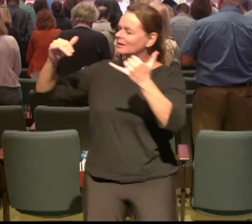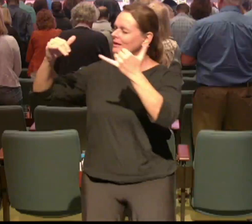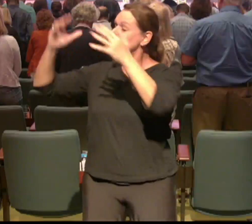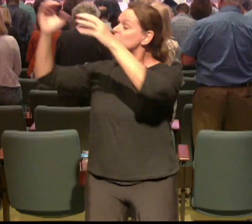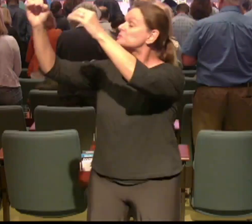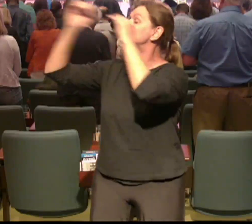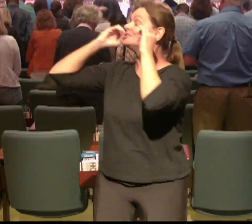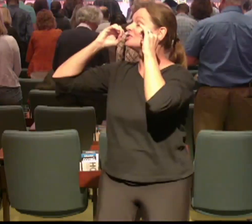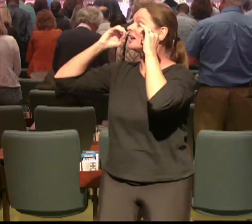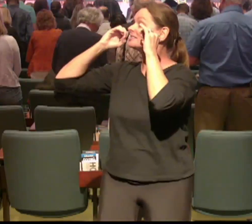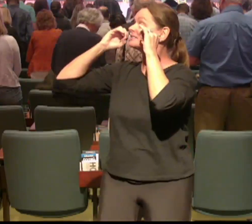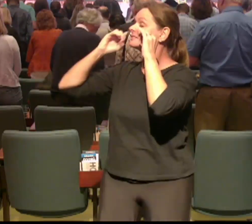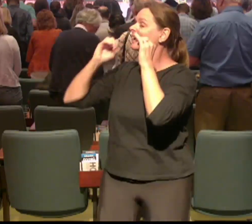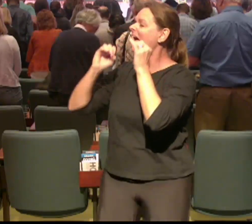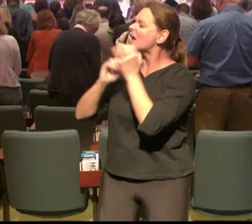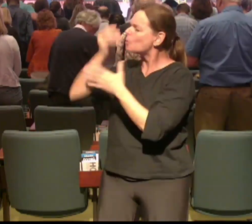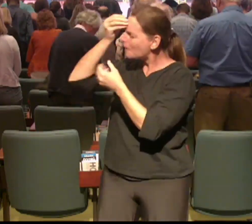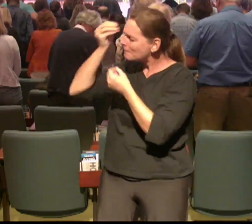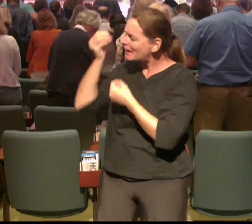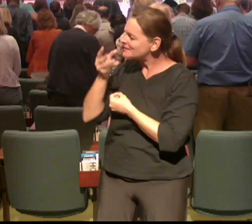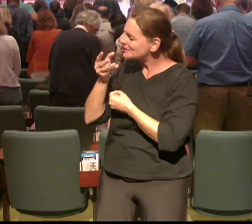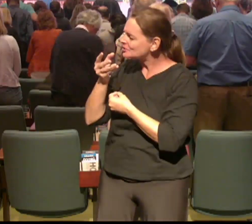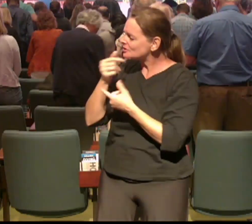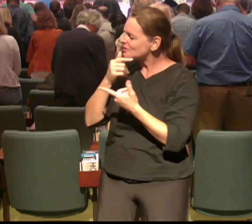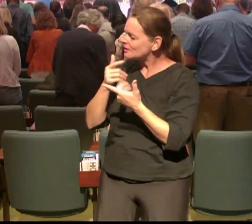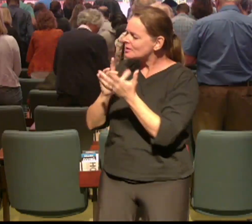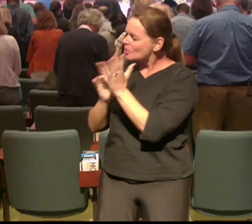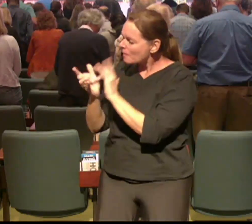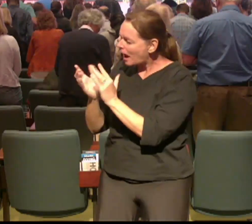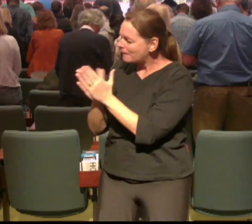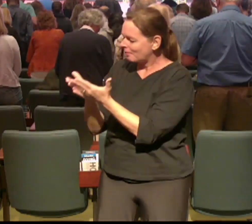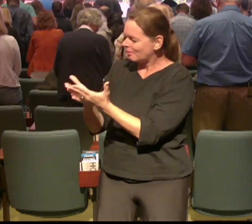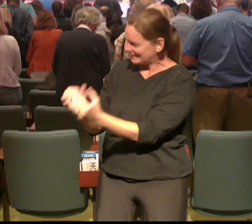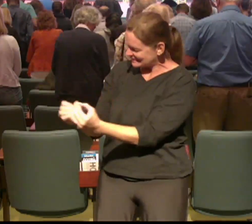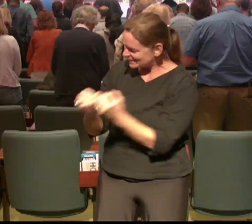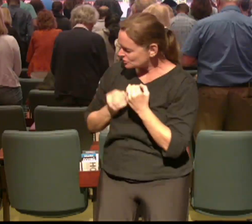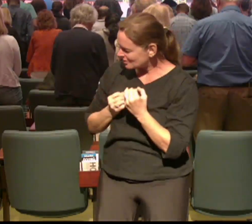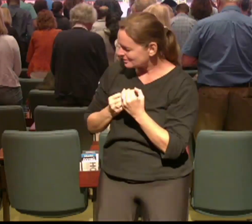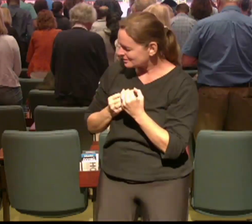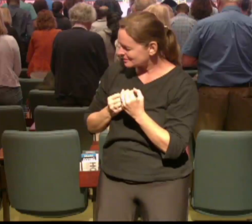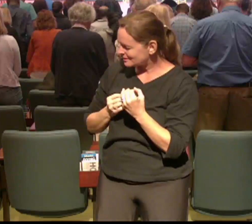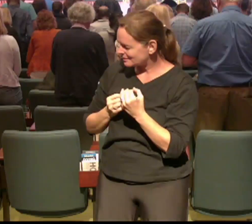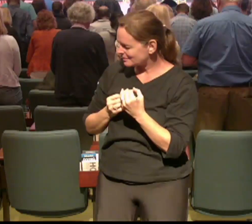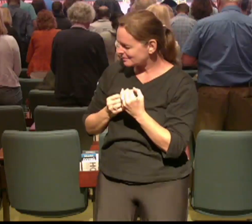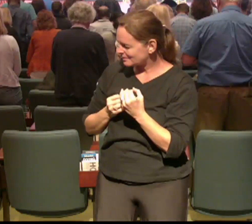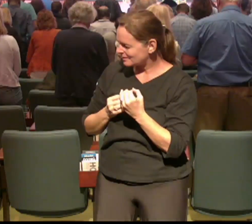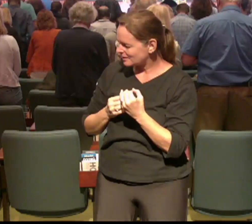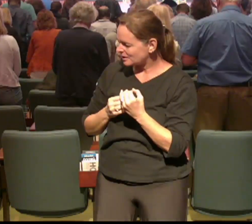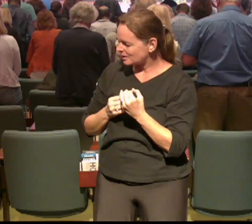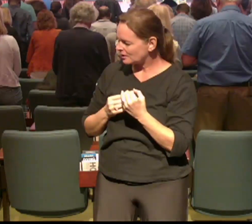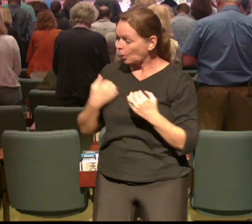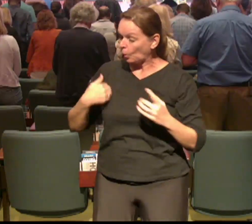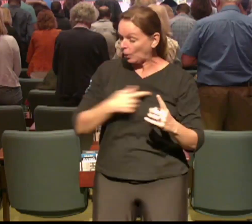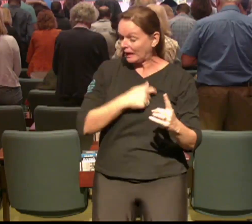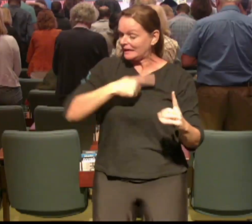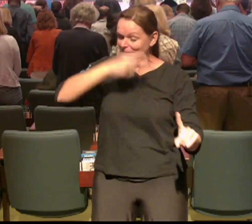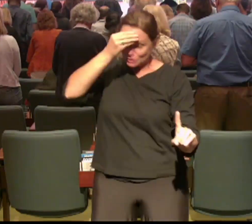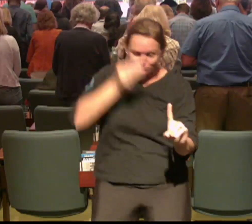the message needs a messenger it reminds us today that we would not be here today if it weren't that somebody somewhere told us about